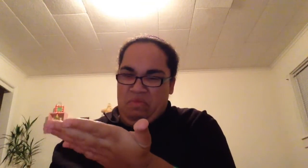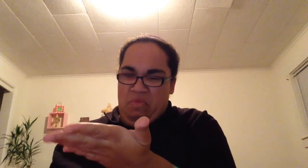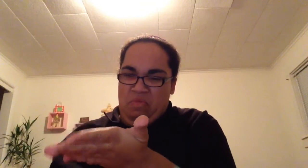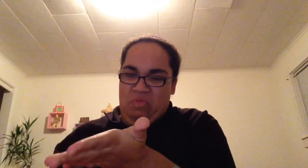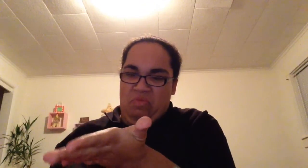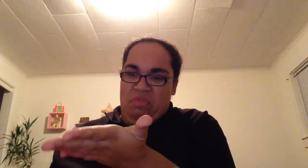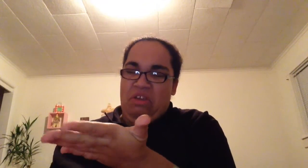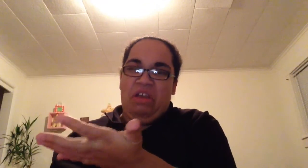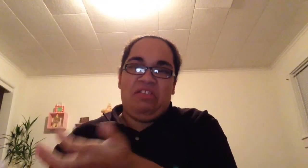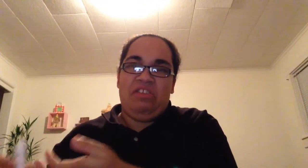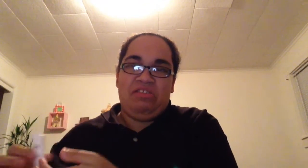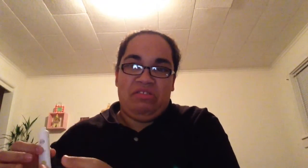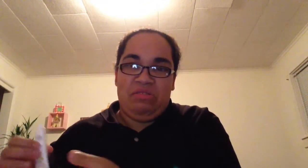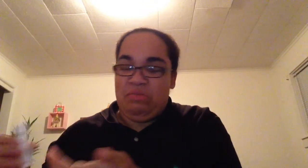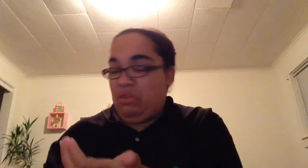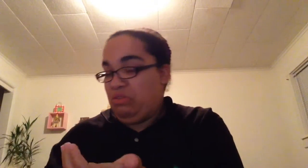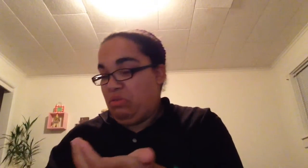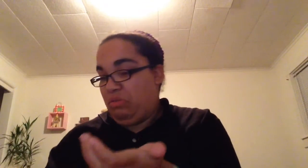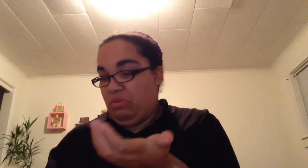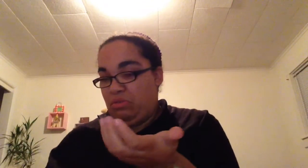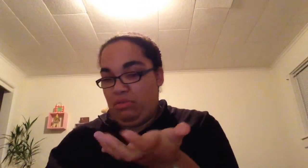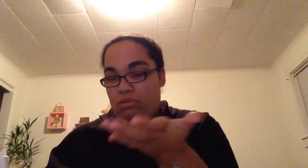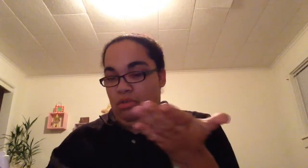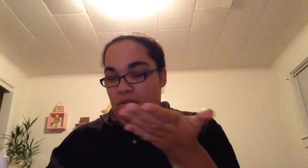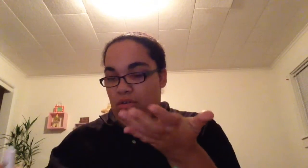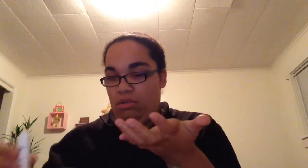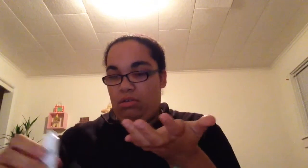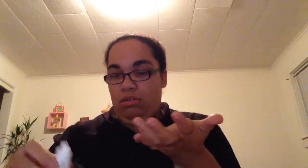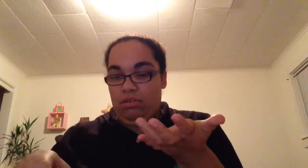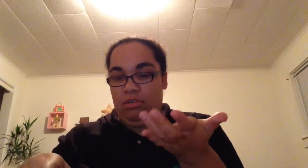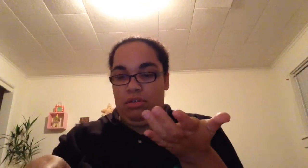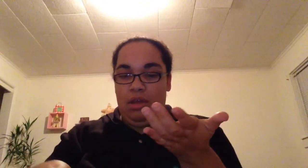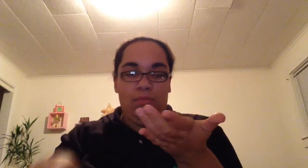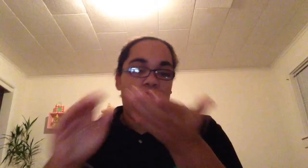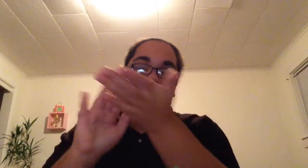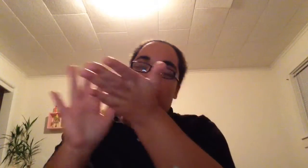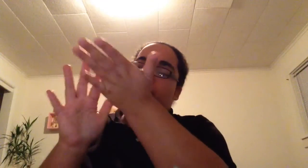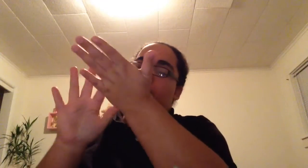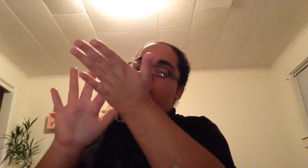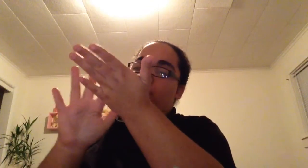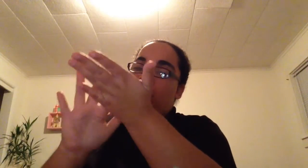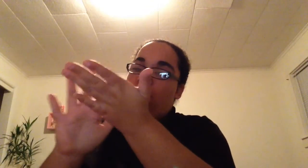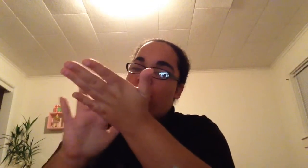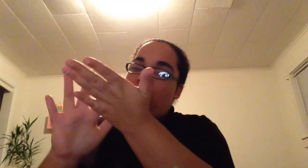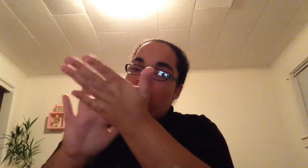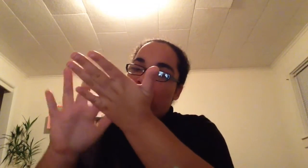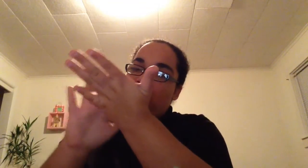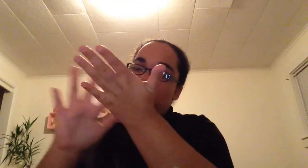okay that just smells so gross okay I'm gonna do this